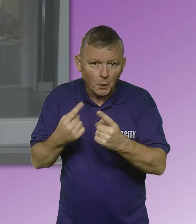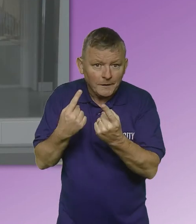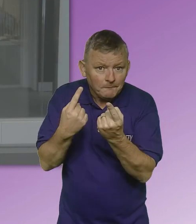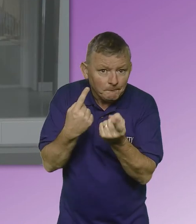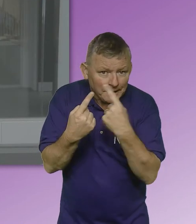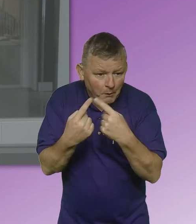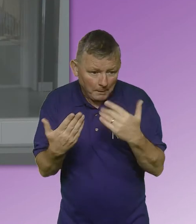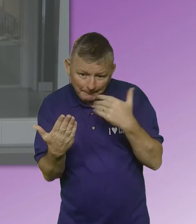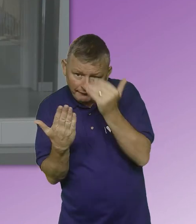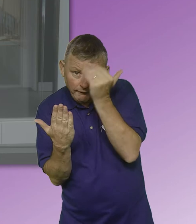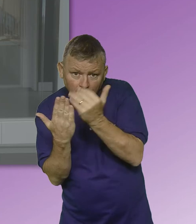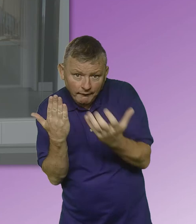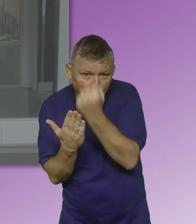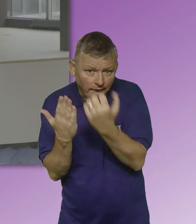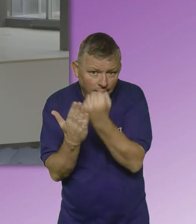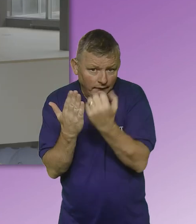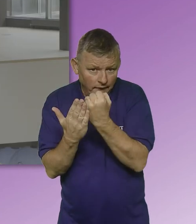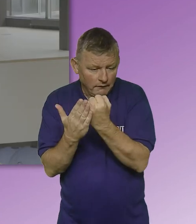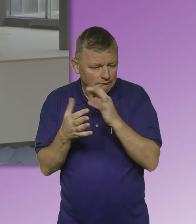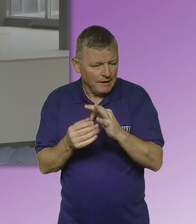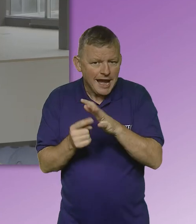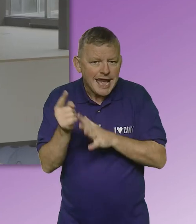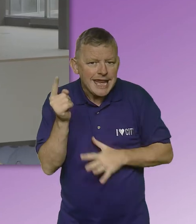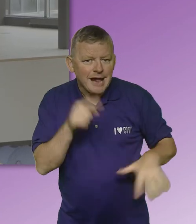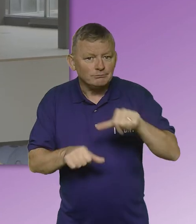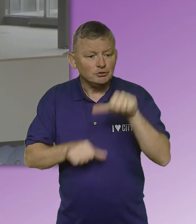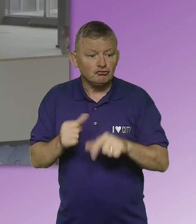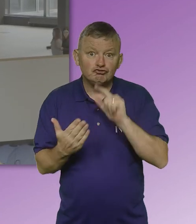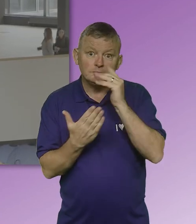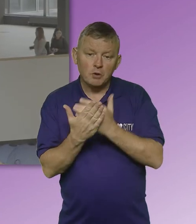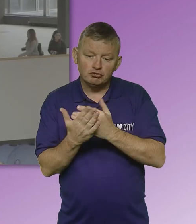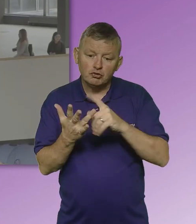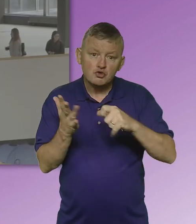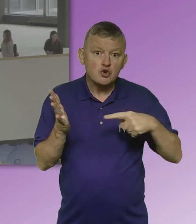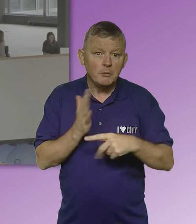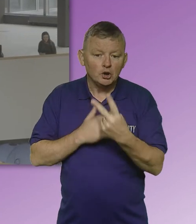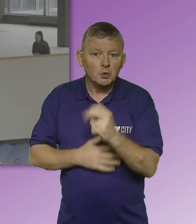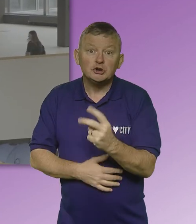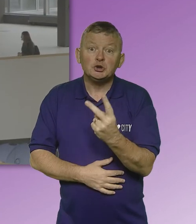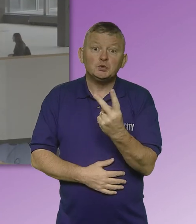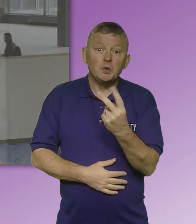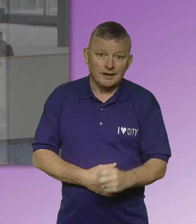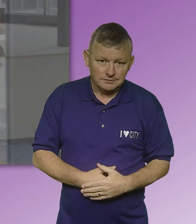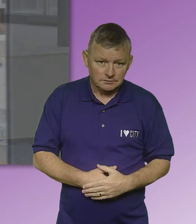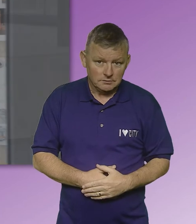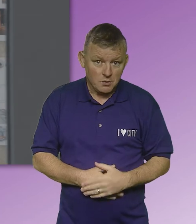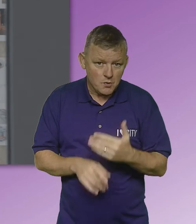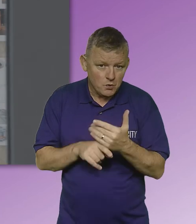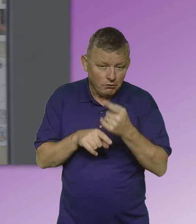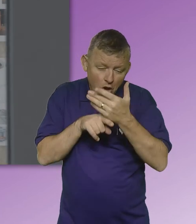in turn inform the National Progress Report in October 2020 and further influence our long-term actions